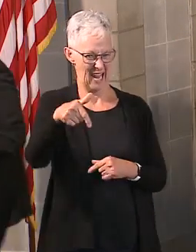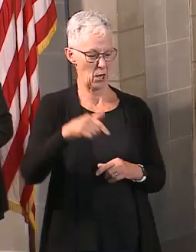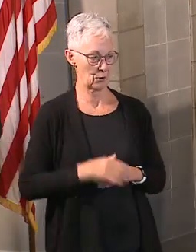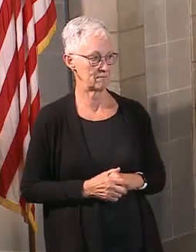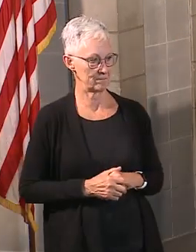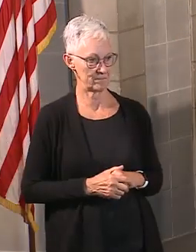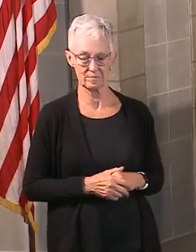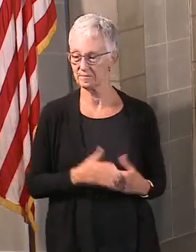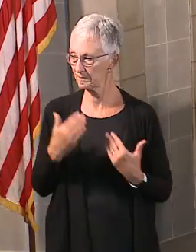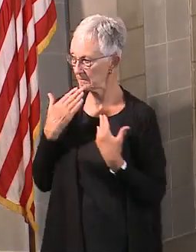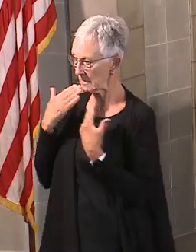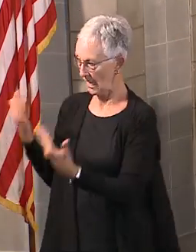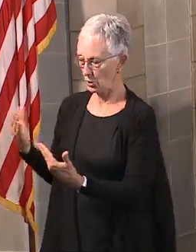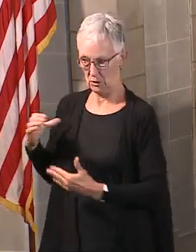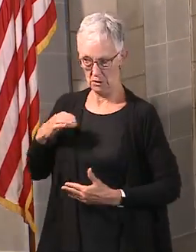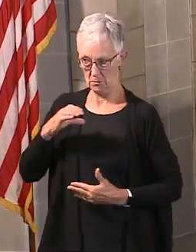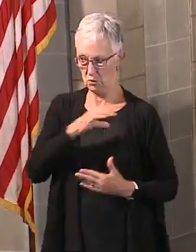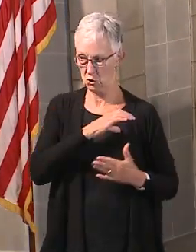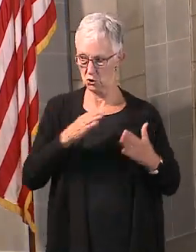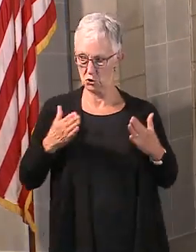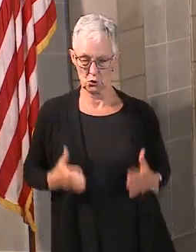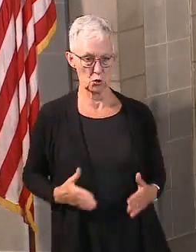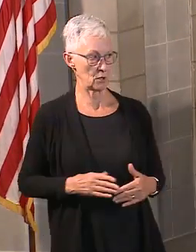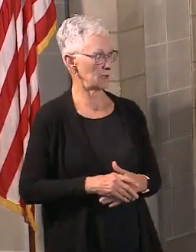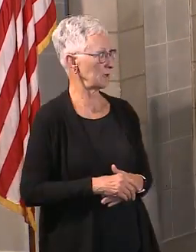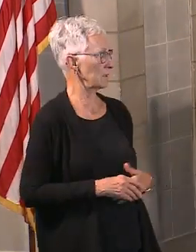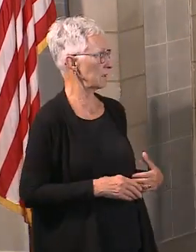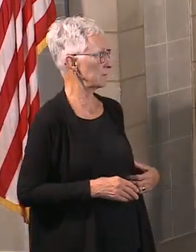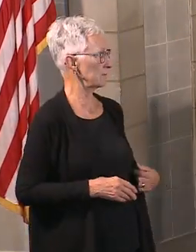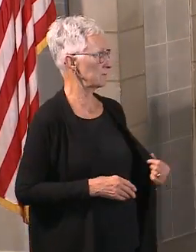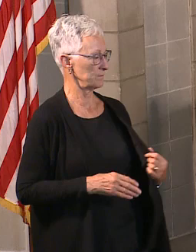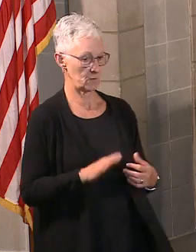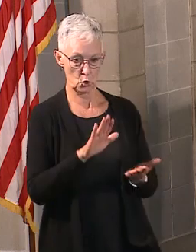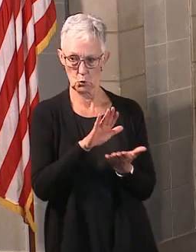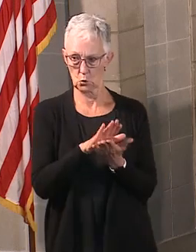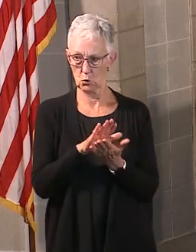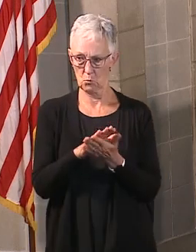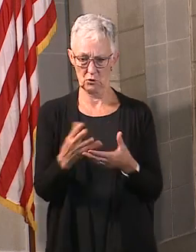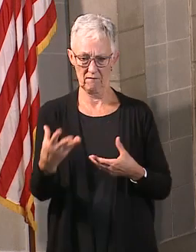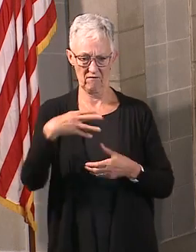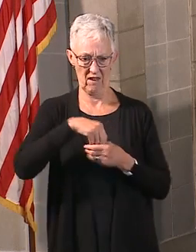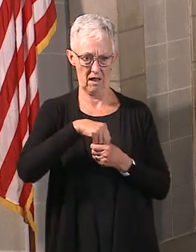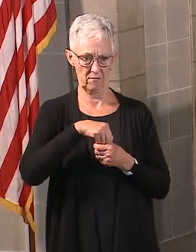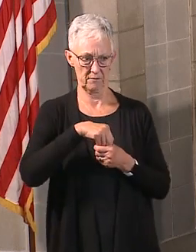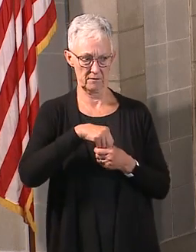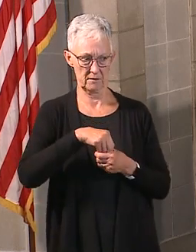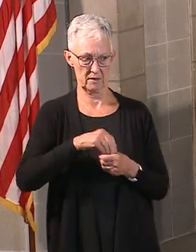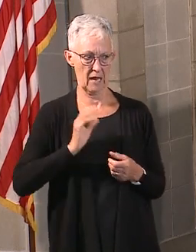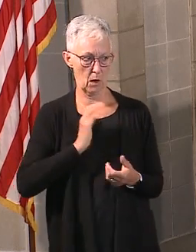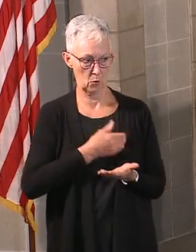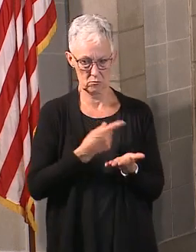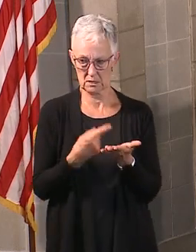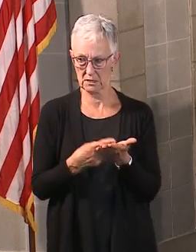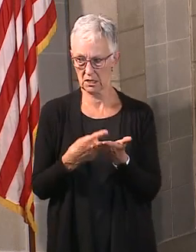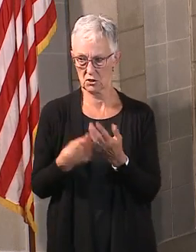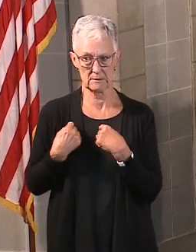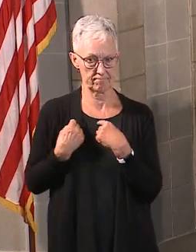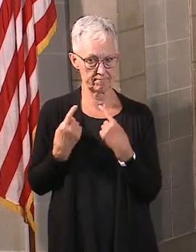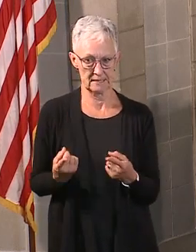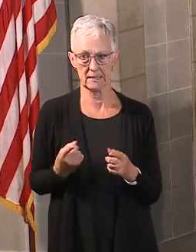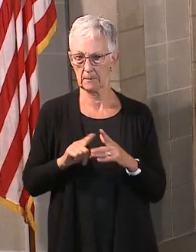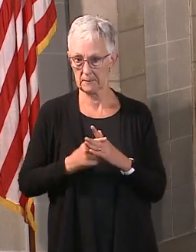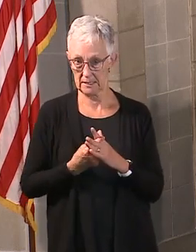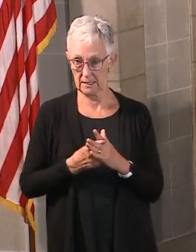Thank you very much, Commissioner. And again, we just, you know, the schools have been a part of this since the beginning. may recall that as we